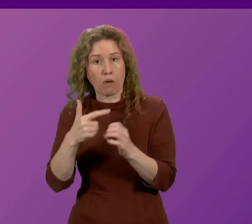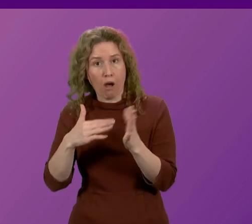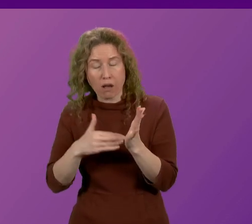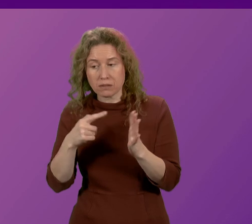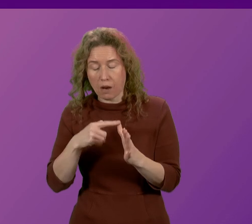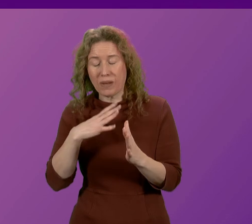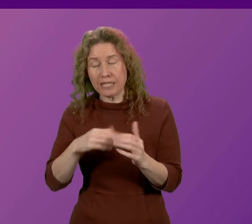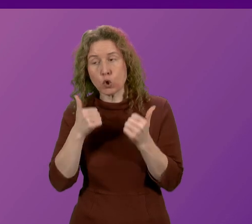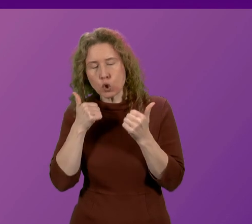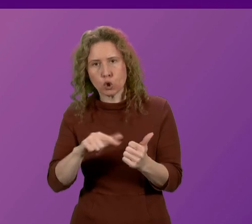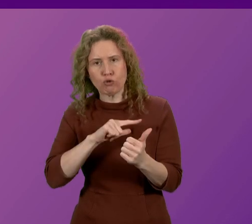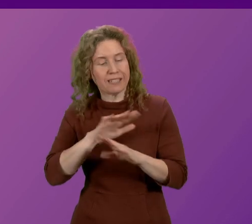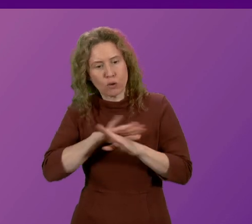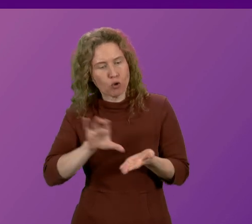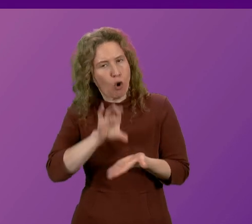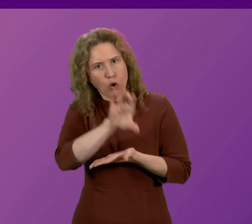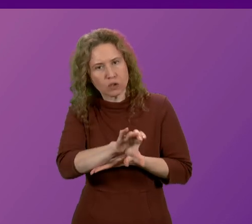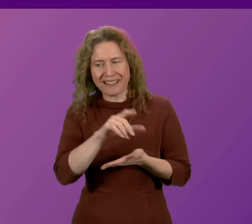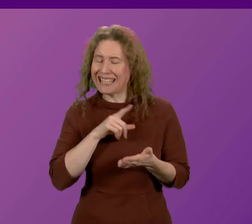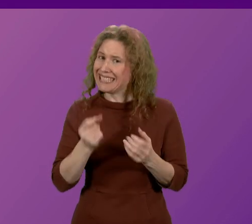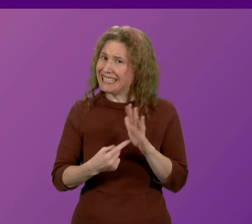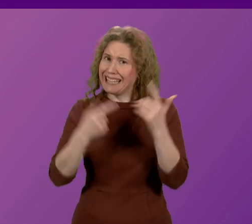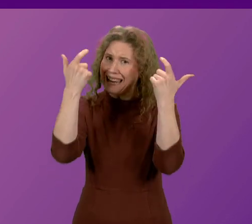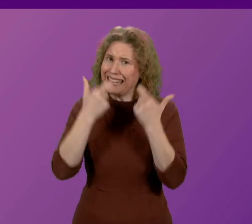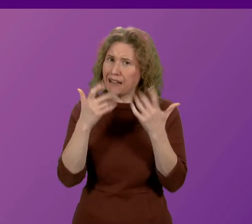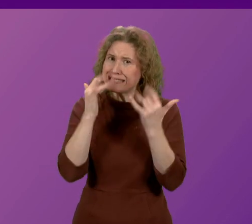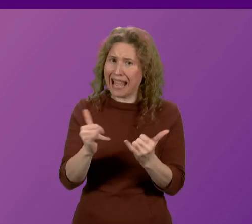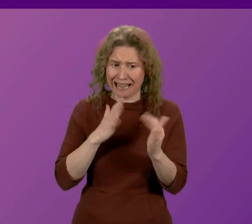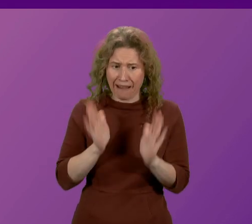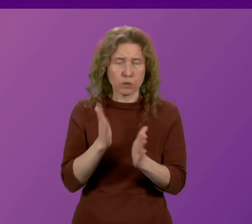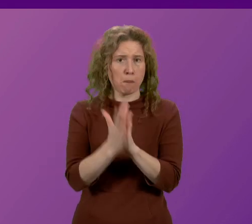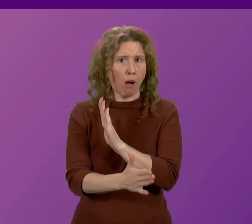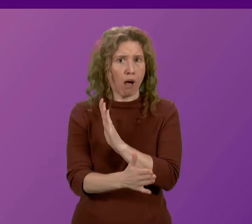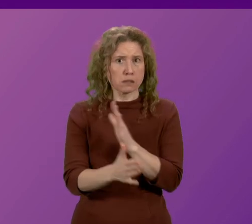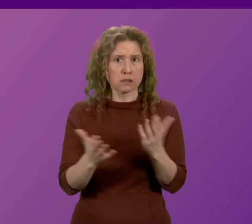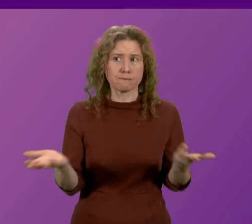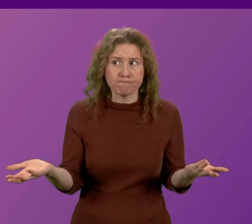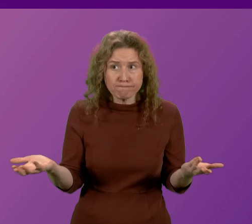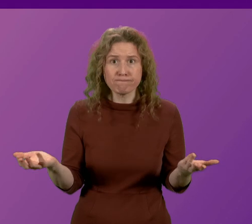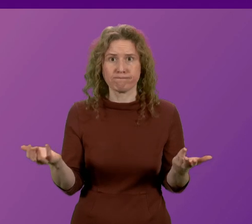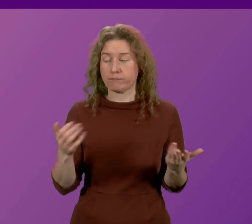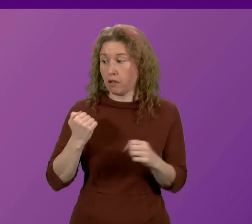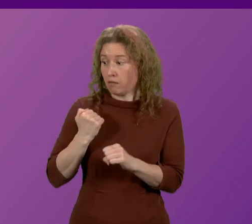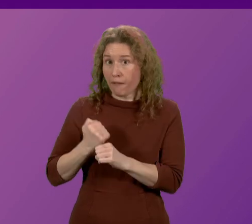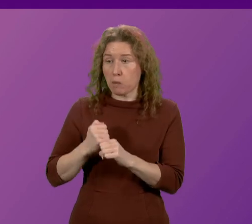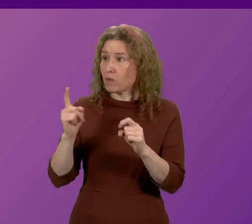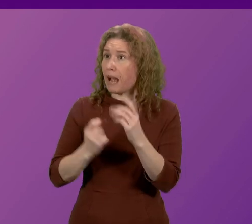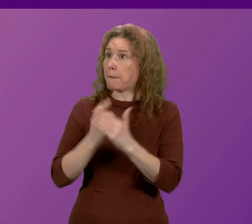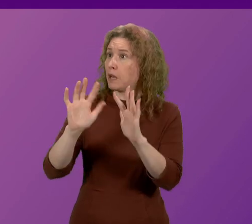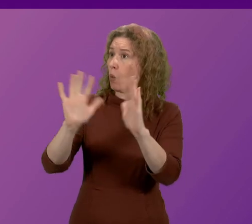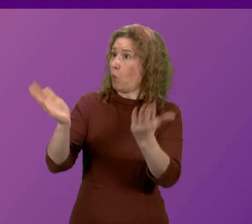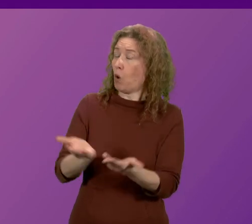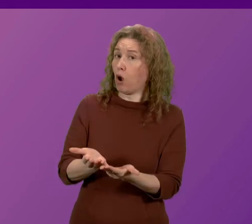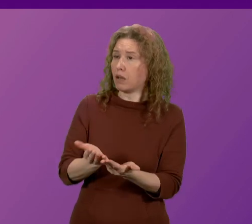grant. And that is the key legal test that the Government has got to satisfy. Because the Government, whatever else is happening in the world,